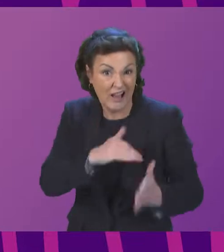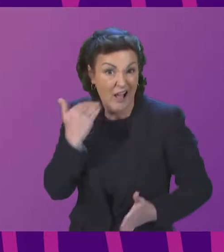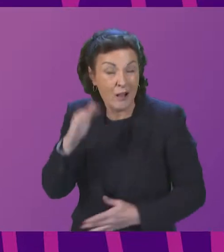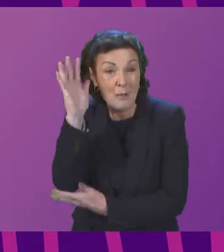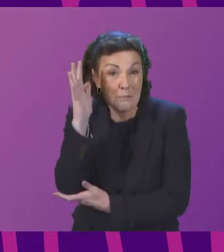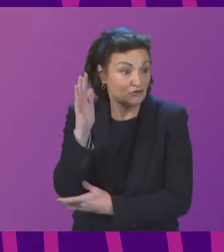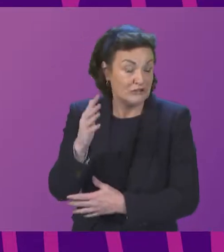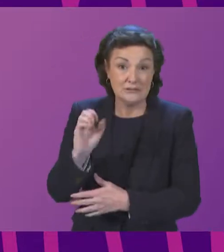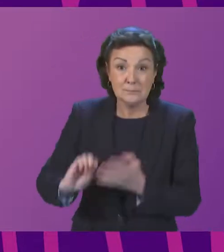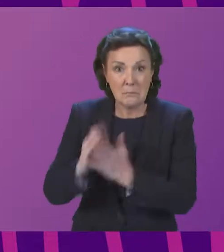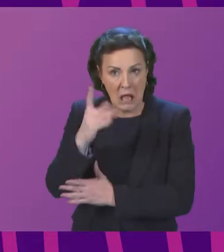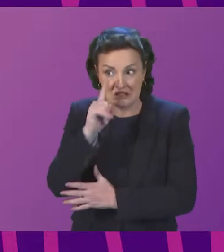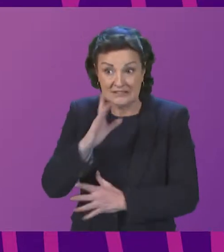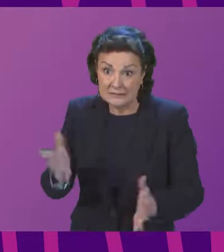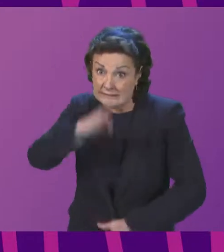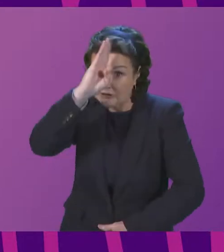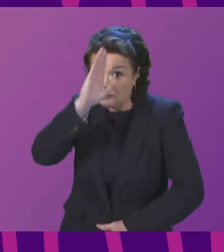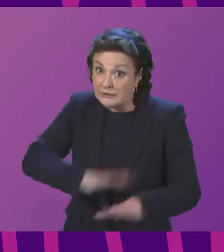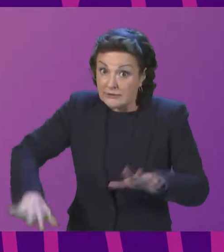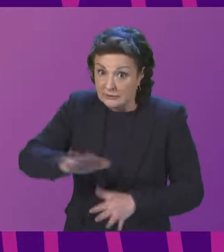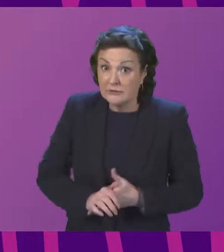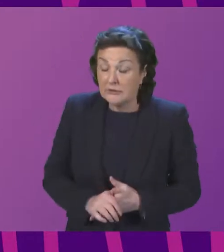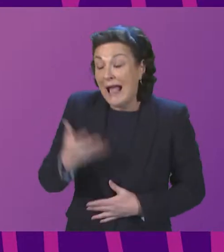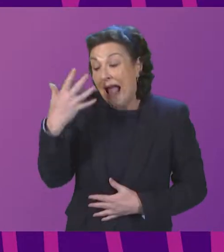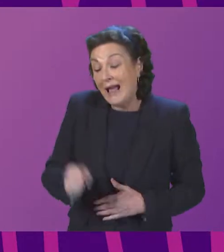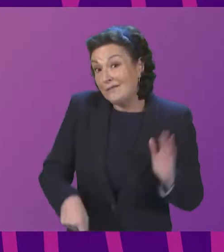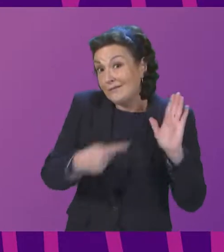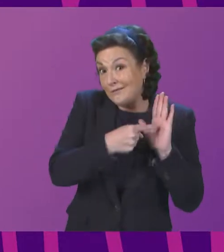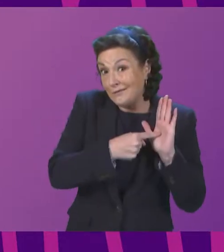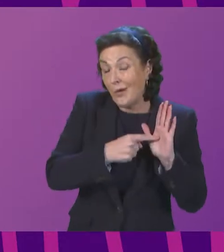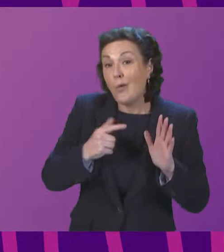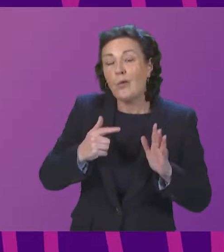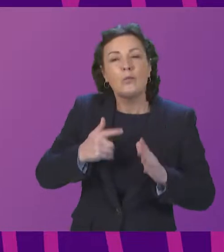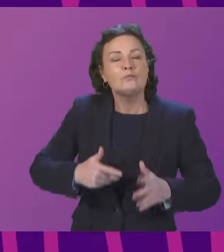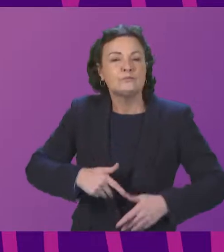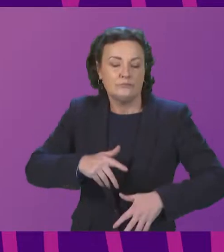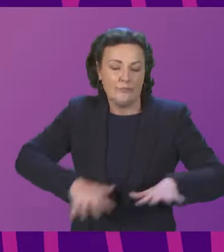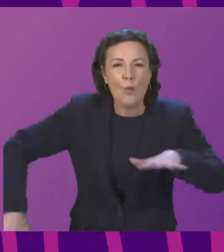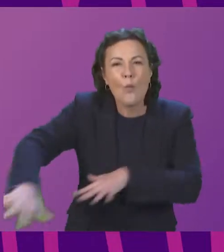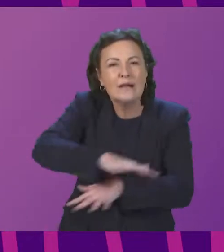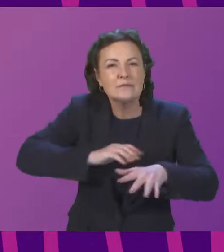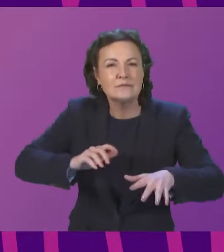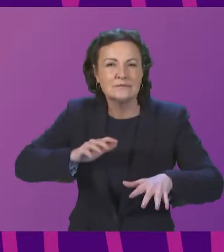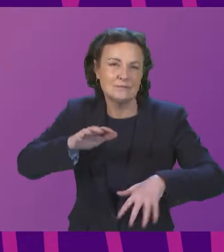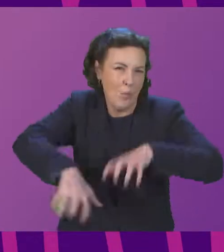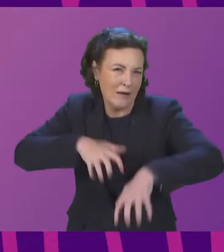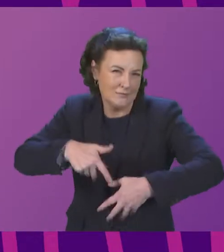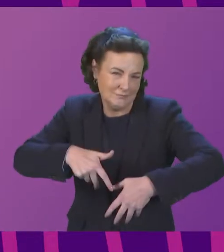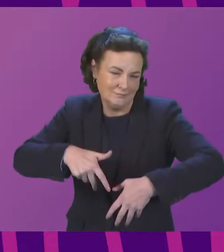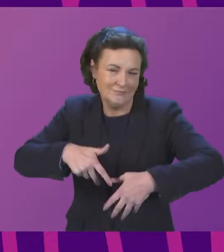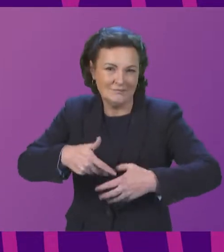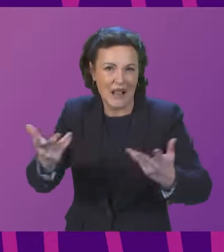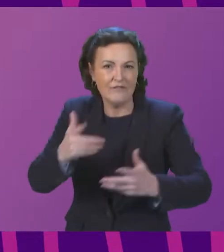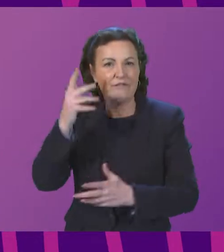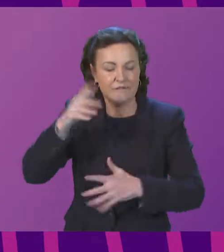on escaped non-native trees is set out in the Wildlife and Countryside Act 1981 and states any person who